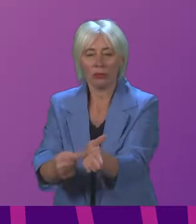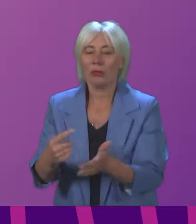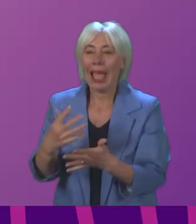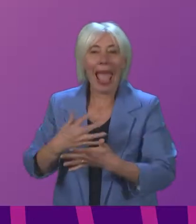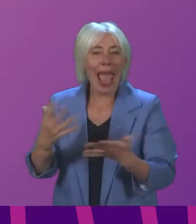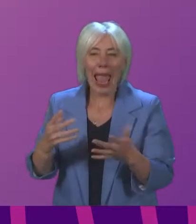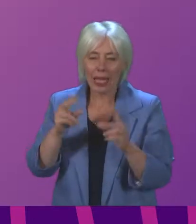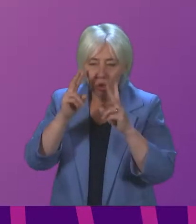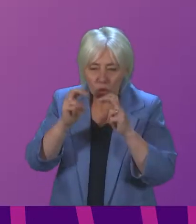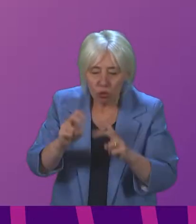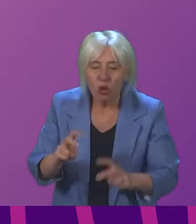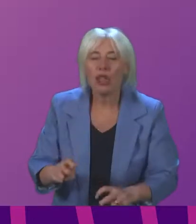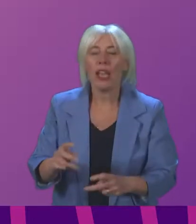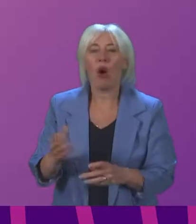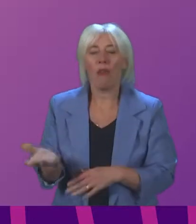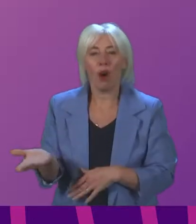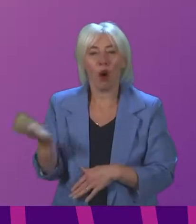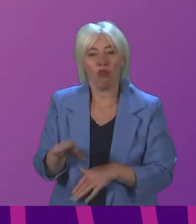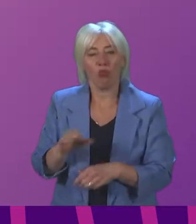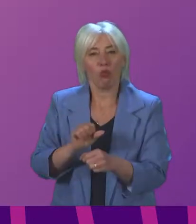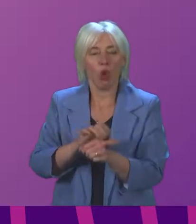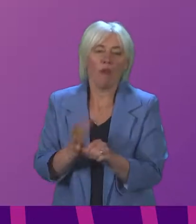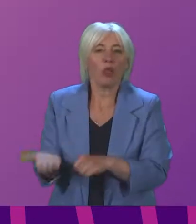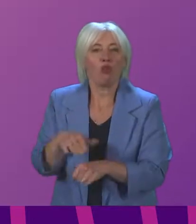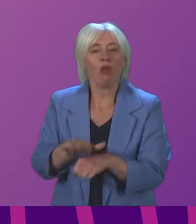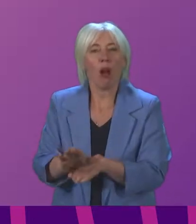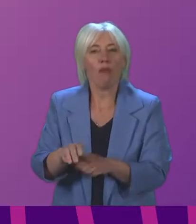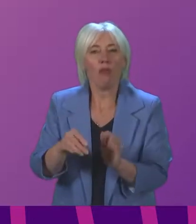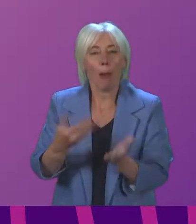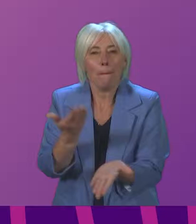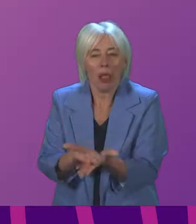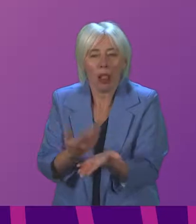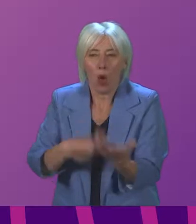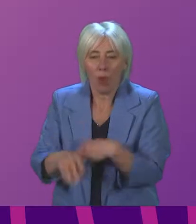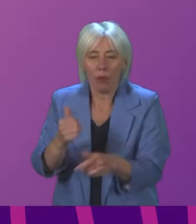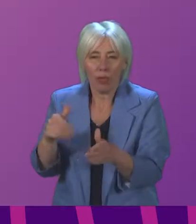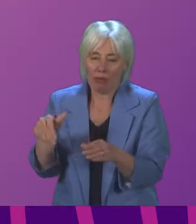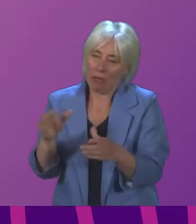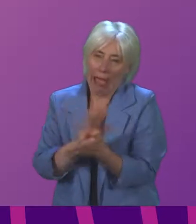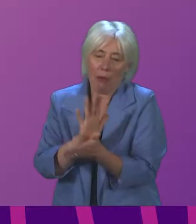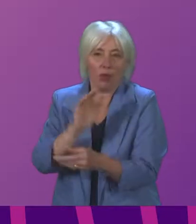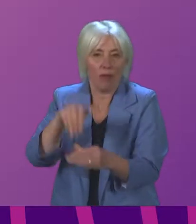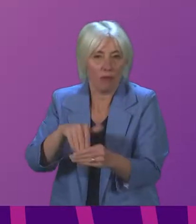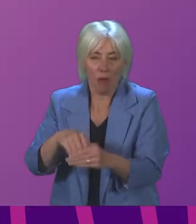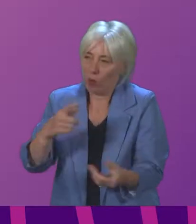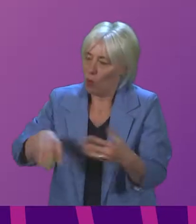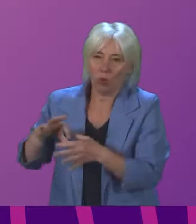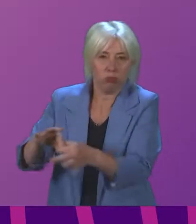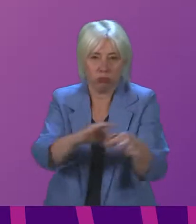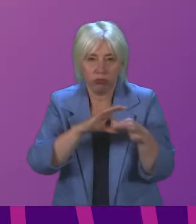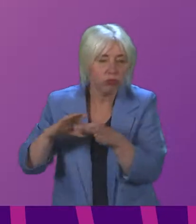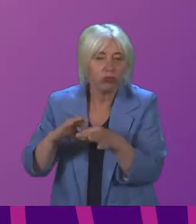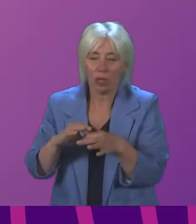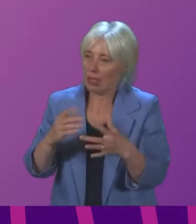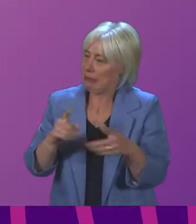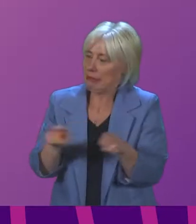scrutiny of a COVID recovery bill, and we play our part in working with the Scottish Government and others to do all we can to recover